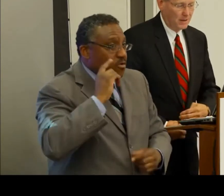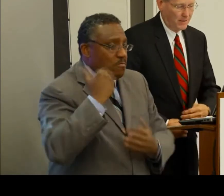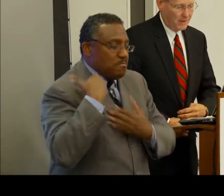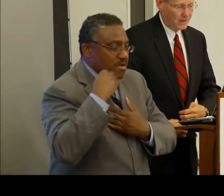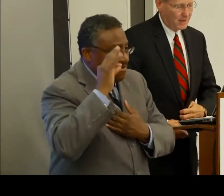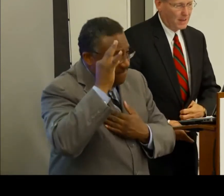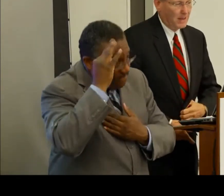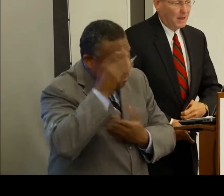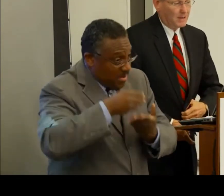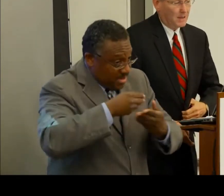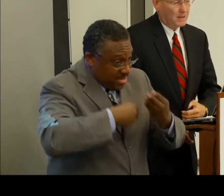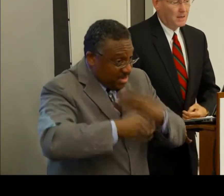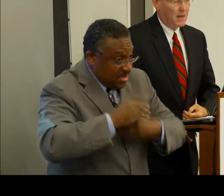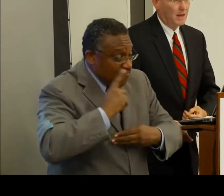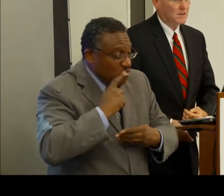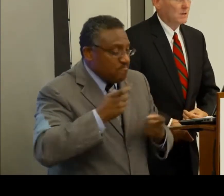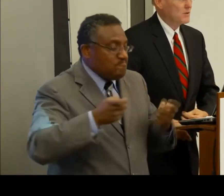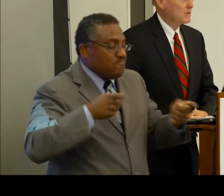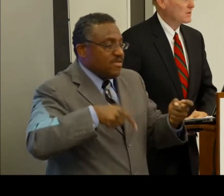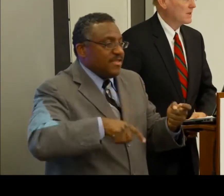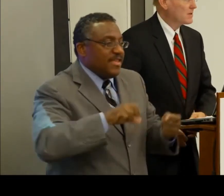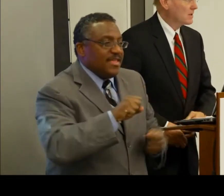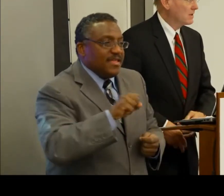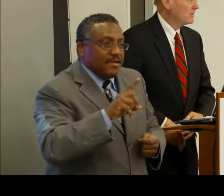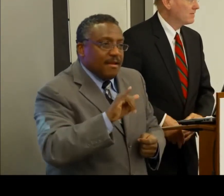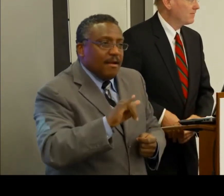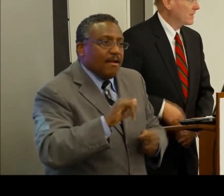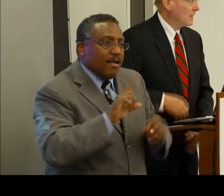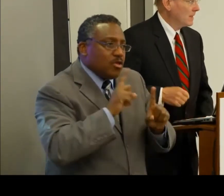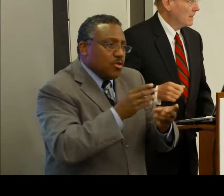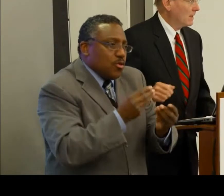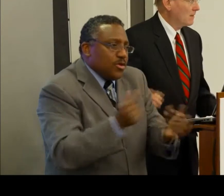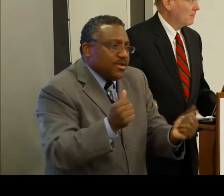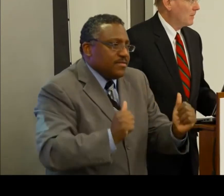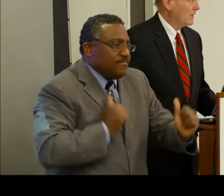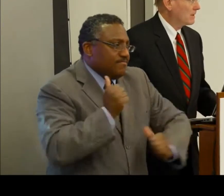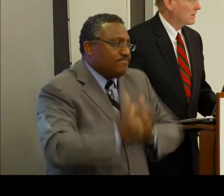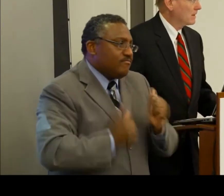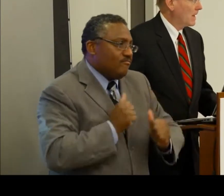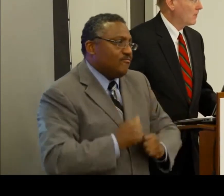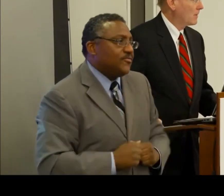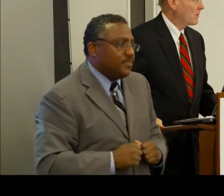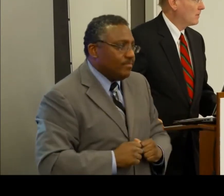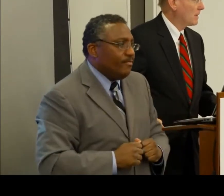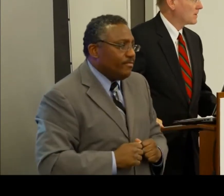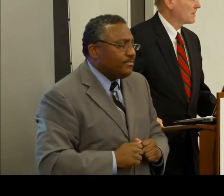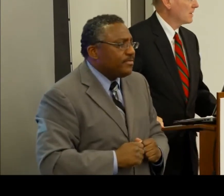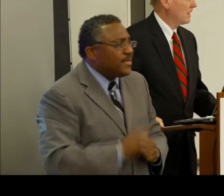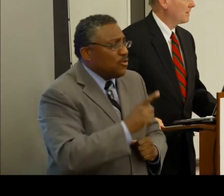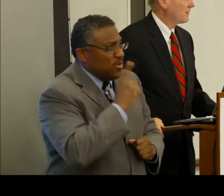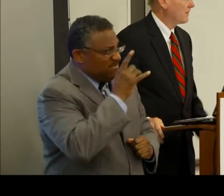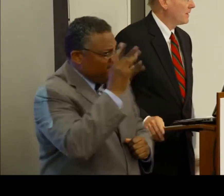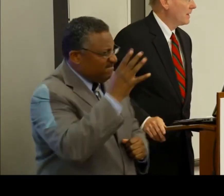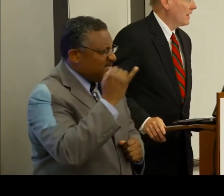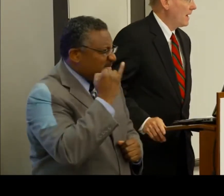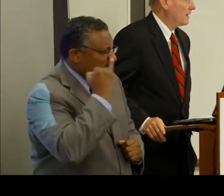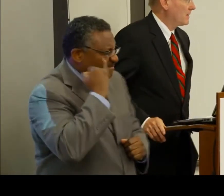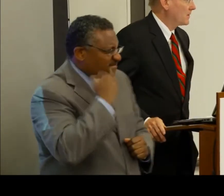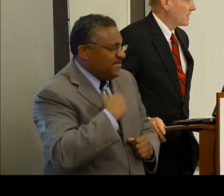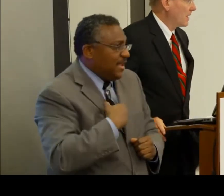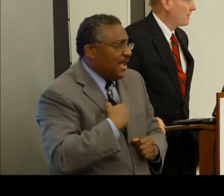this SSDI Solutions Initiative. But I would be remiss if